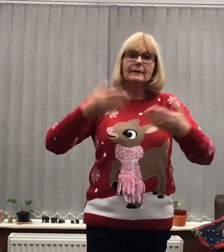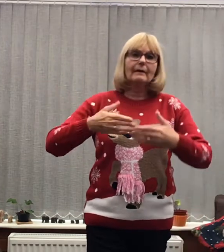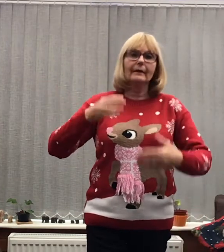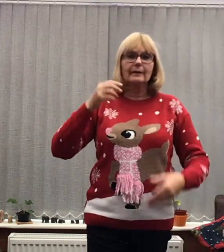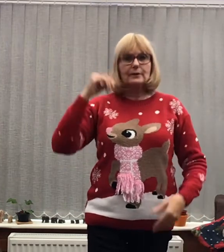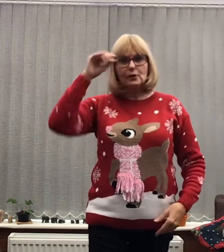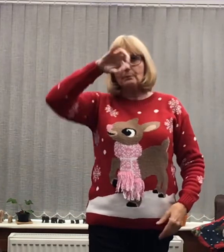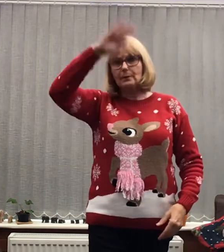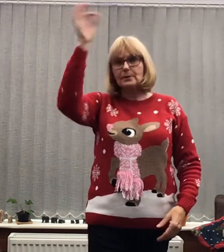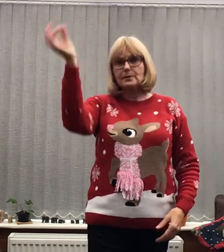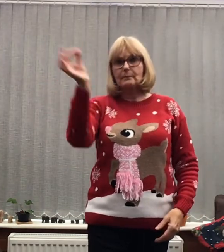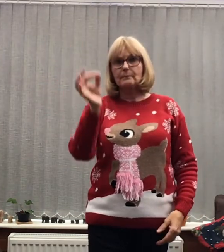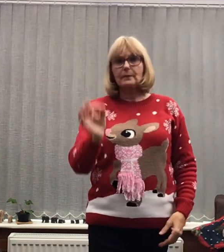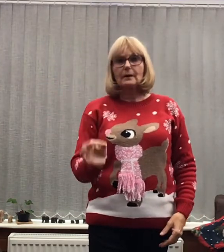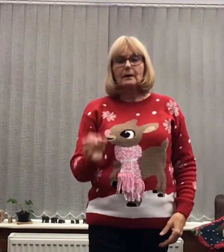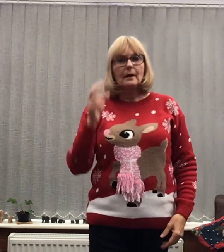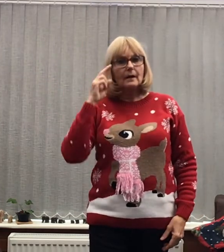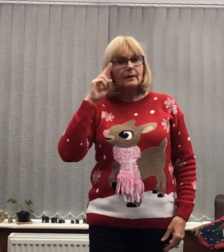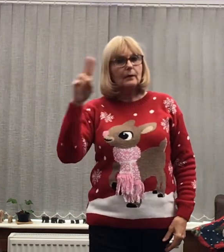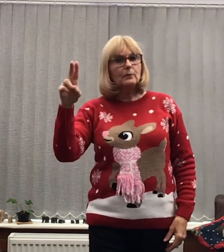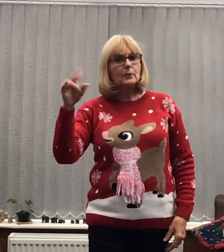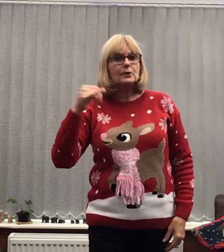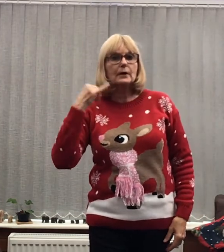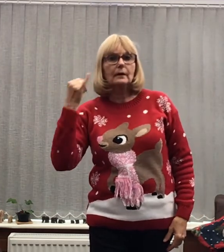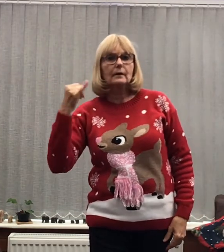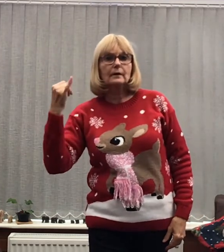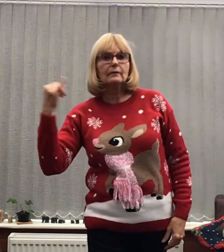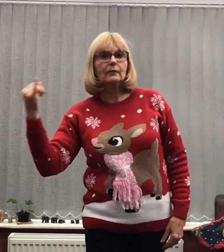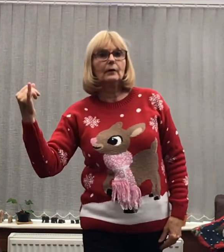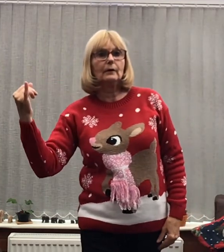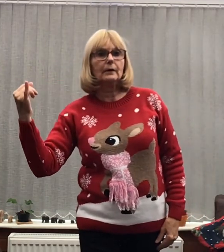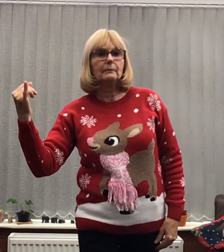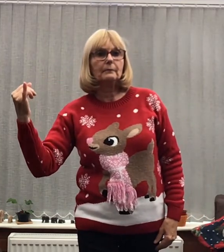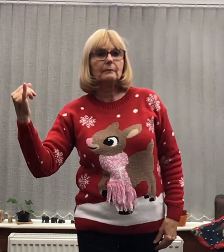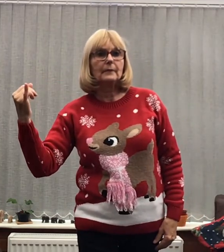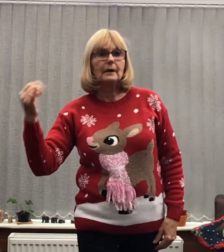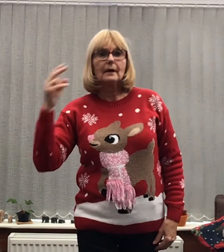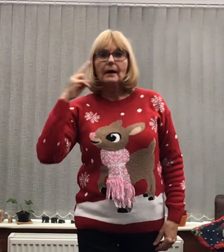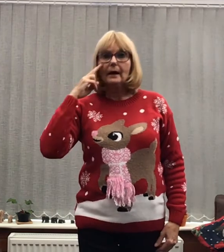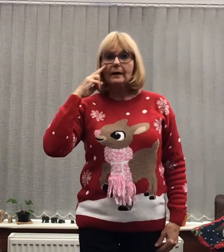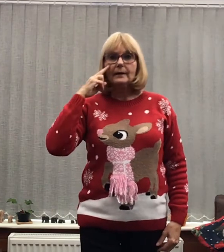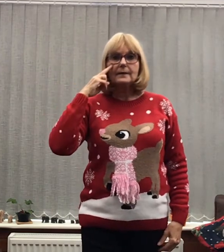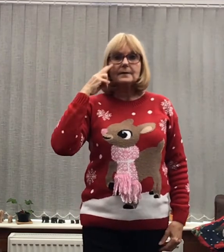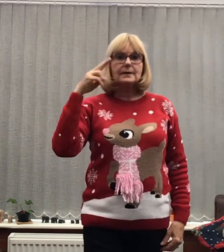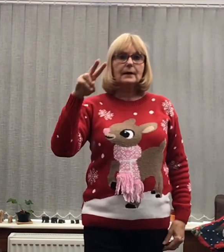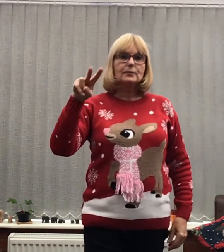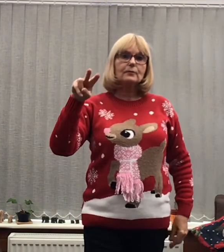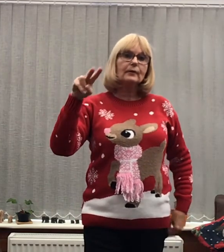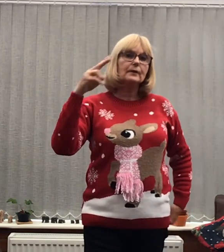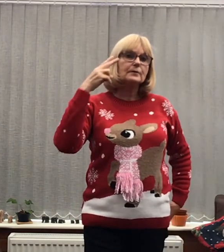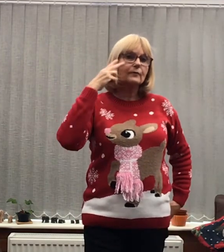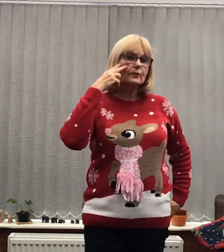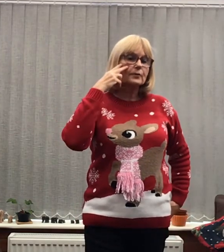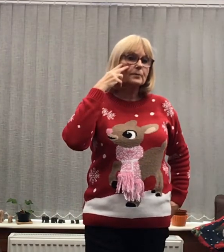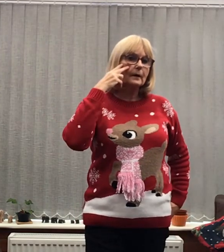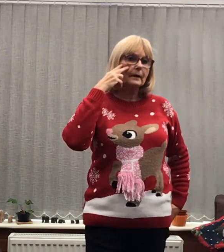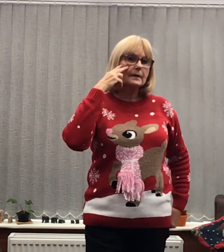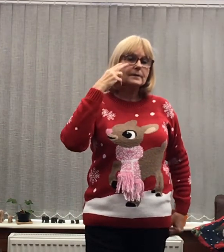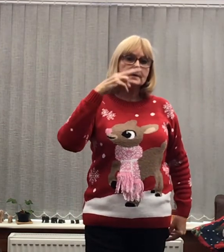night The shepherds They're watching the flock And they see Two fingers for two eyes They